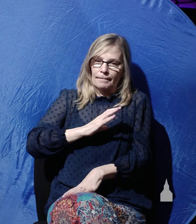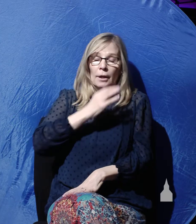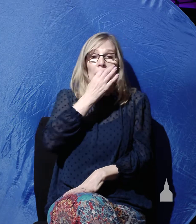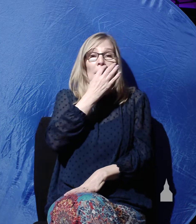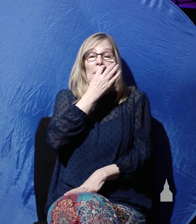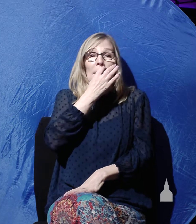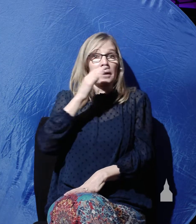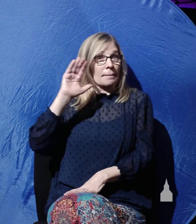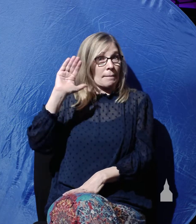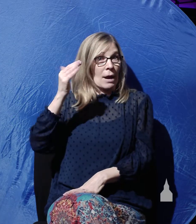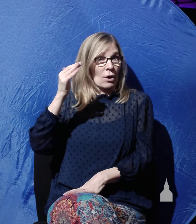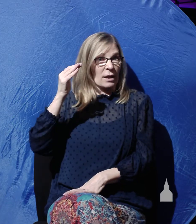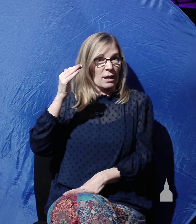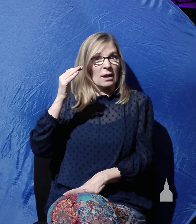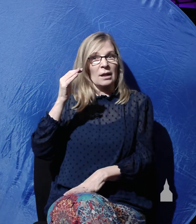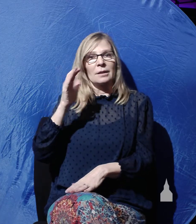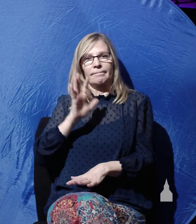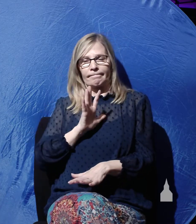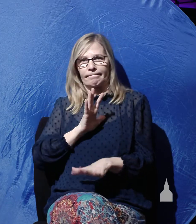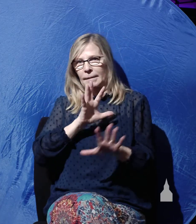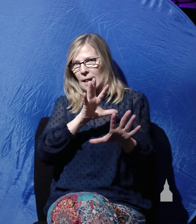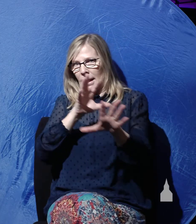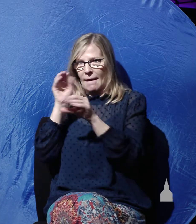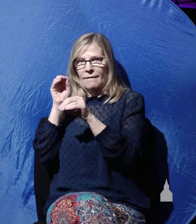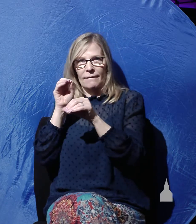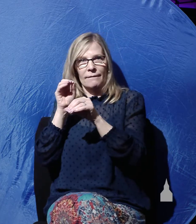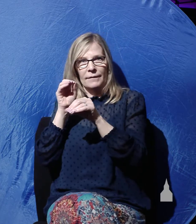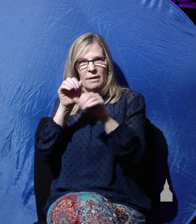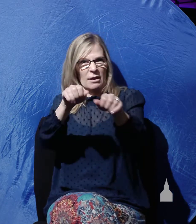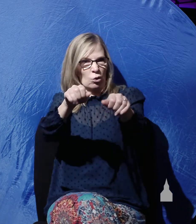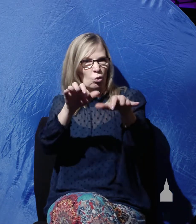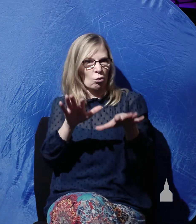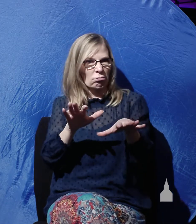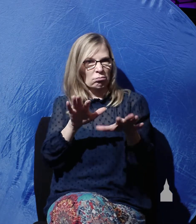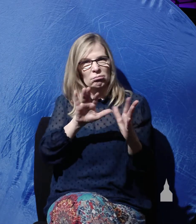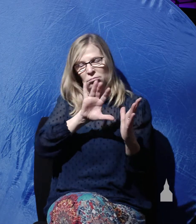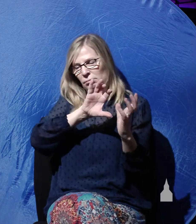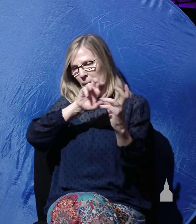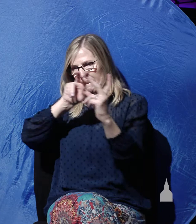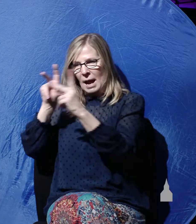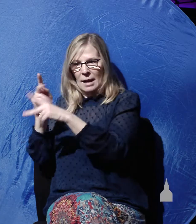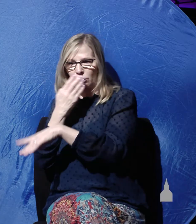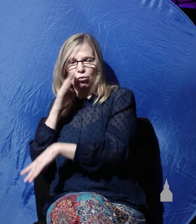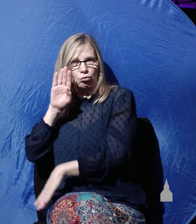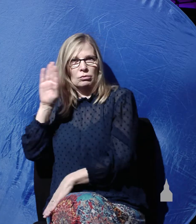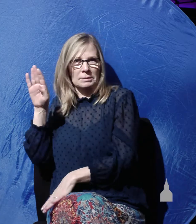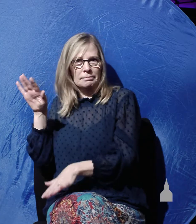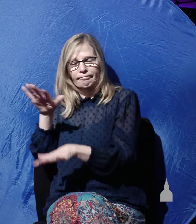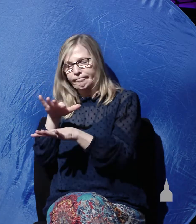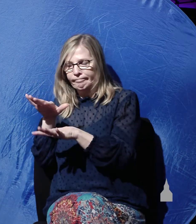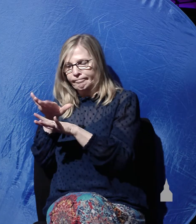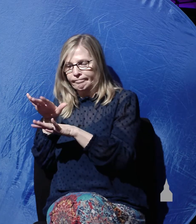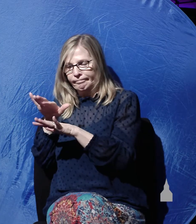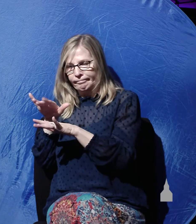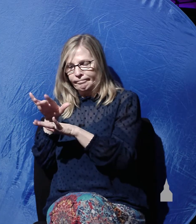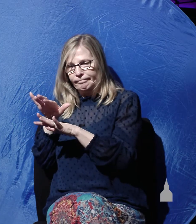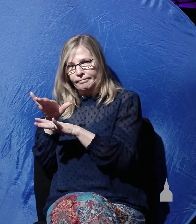they left the tomb and they went back to wherever they were staying in the Jerusalem area. And that's how chapter